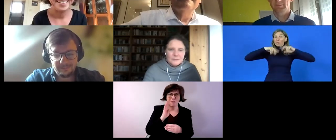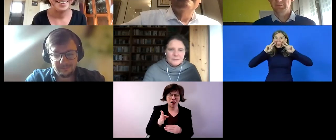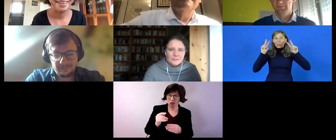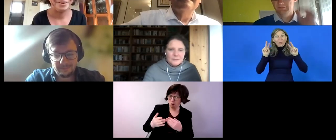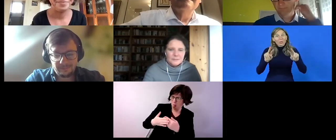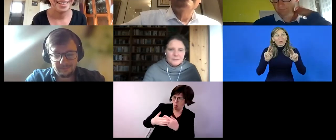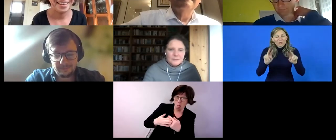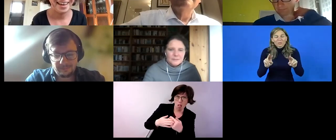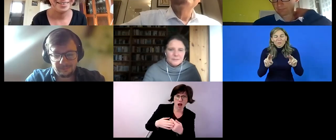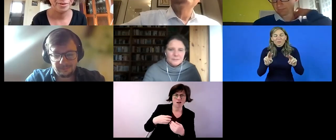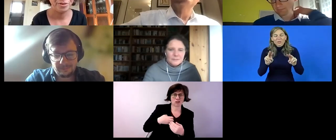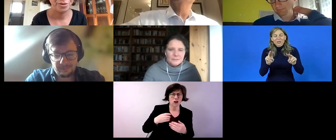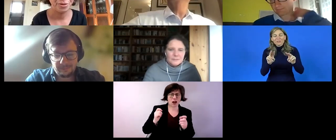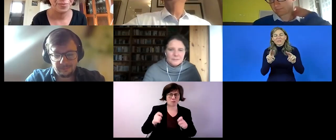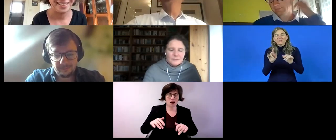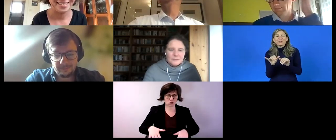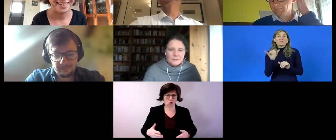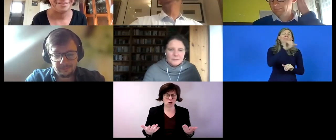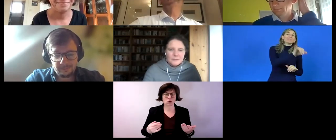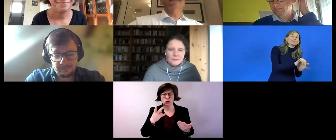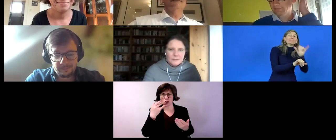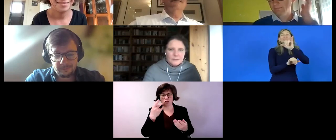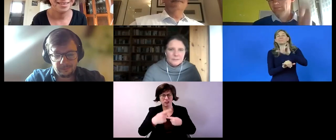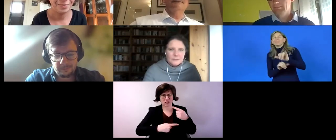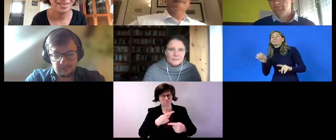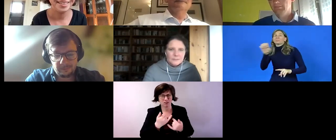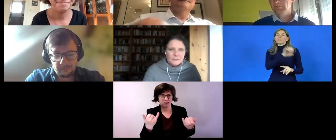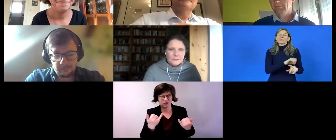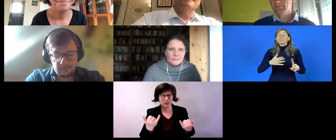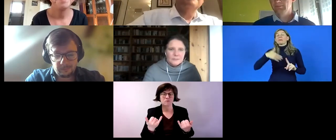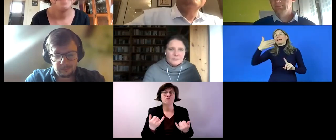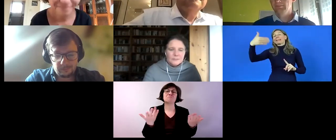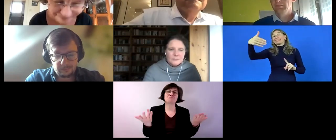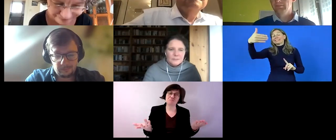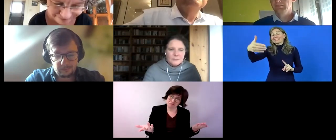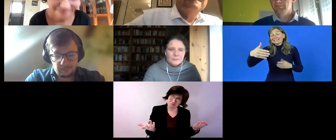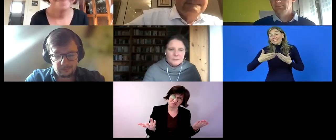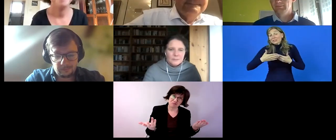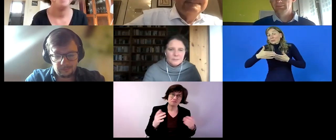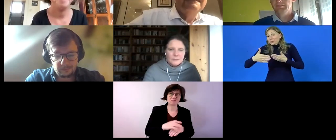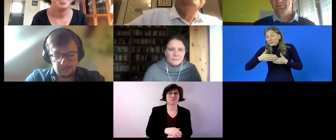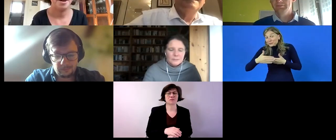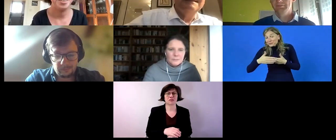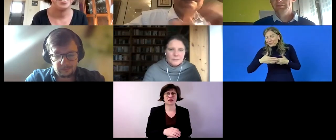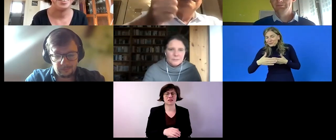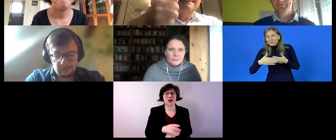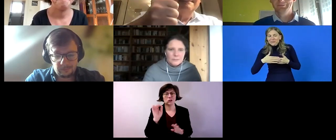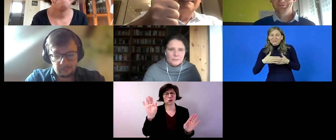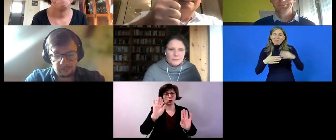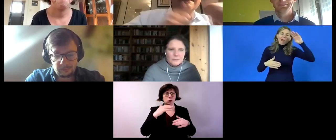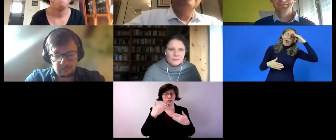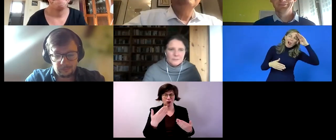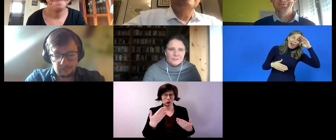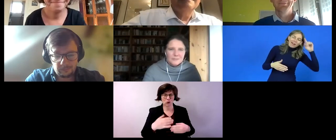to traveling across europe again once again soon from ireland to